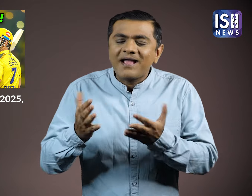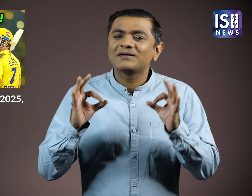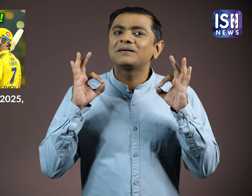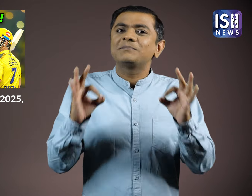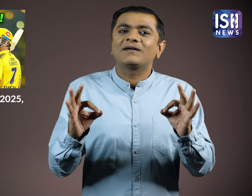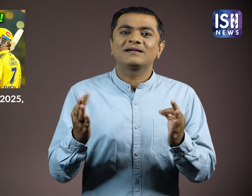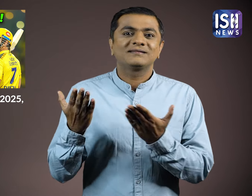hear.